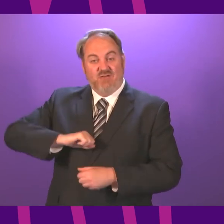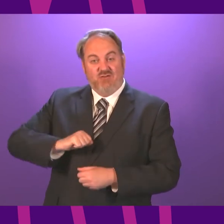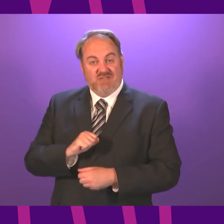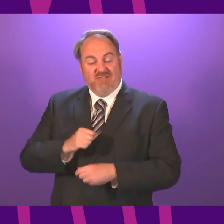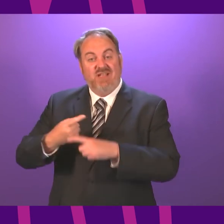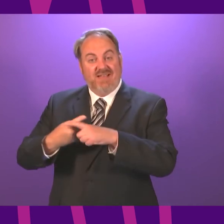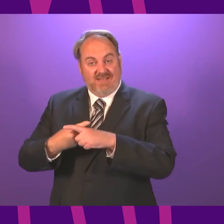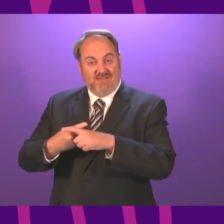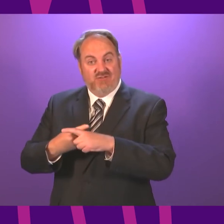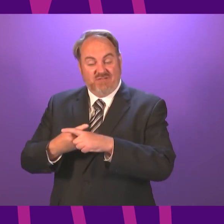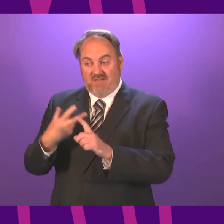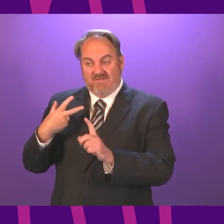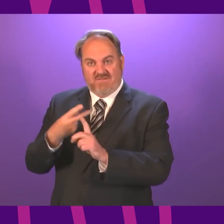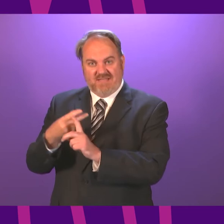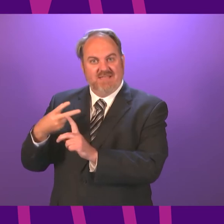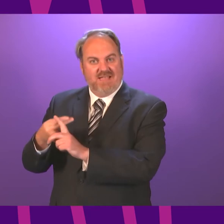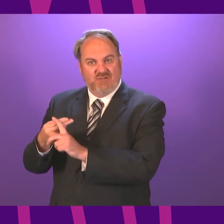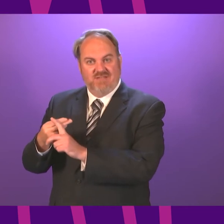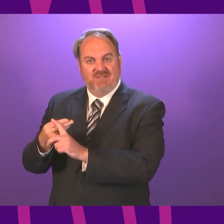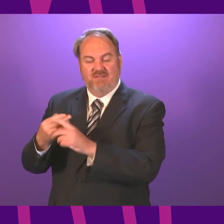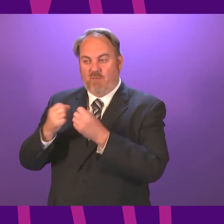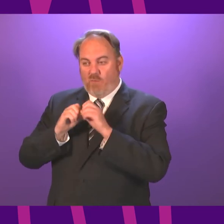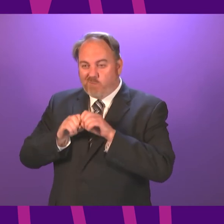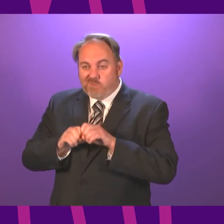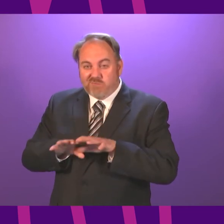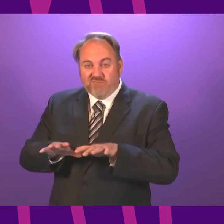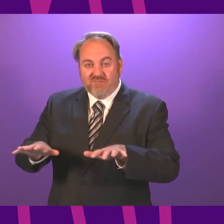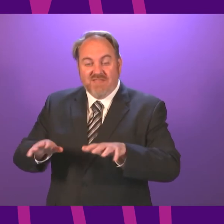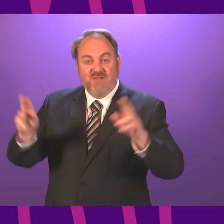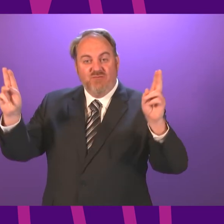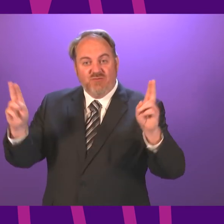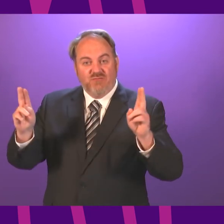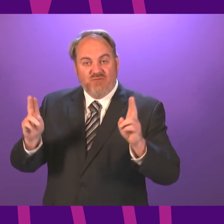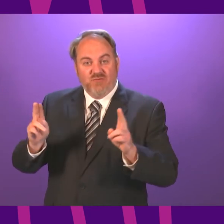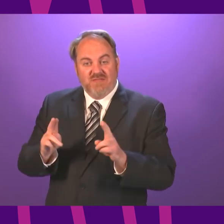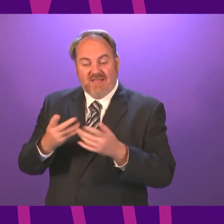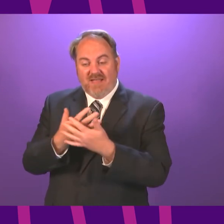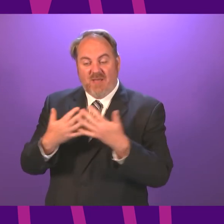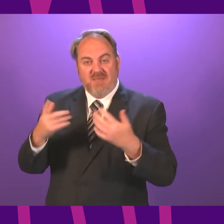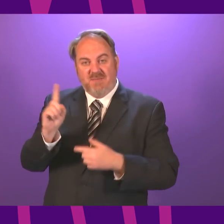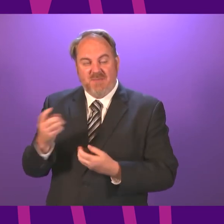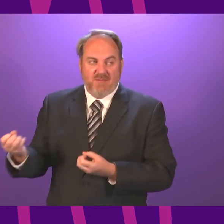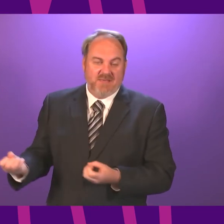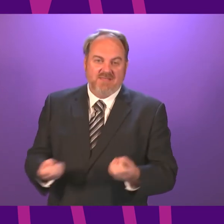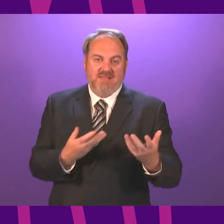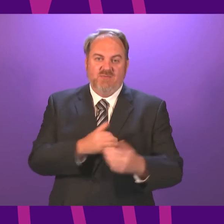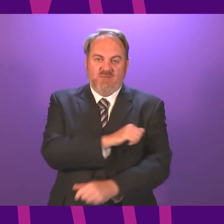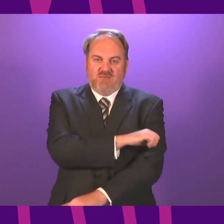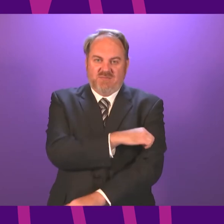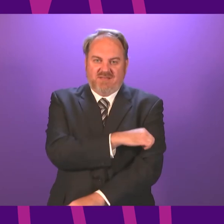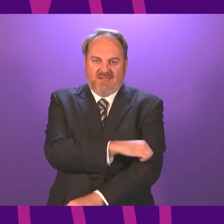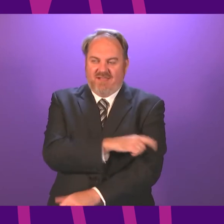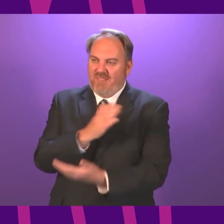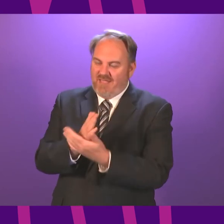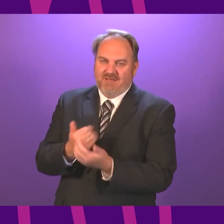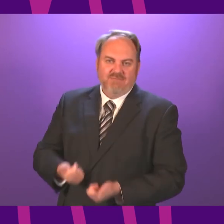scheme is significantly reducing hospitalisations. That is something we can all welcome. And we can also welcome that we finally